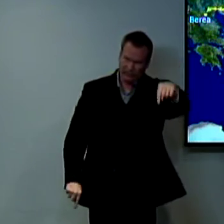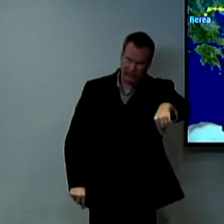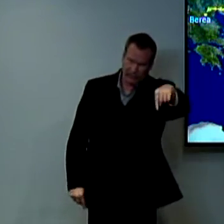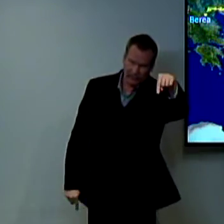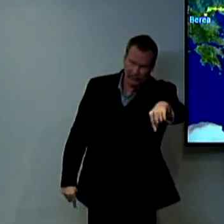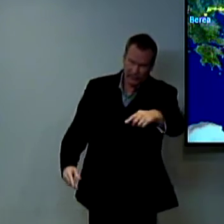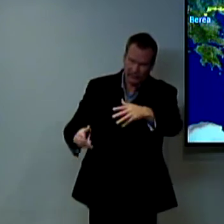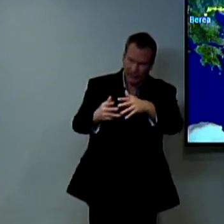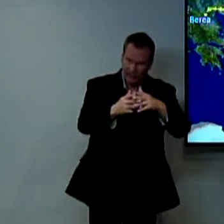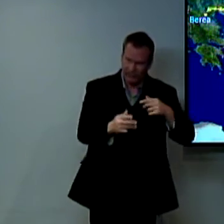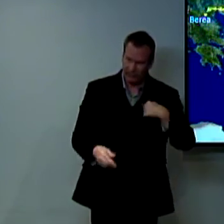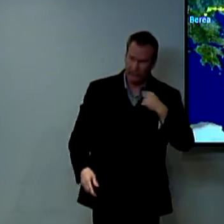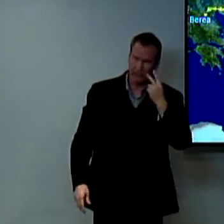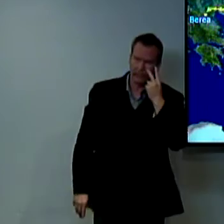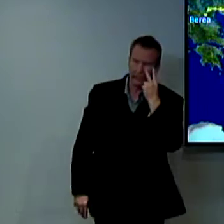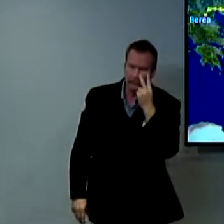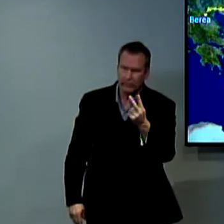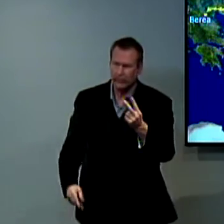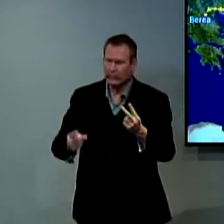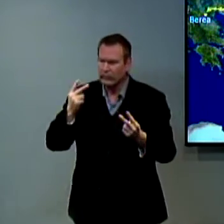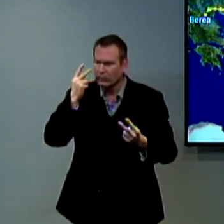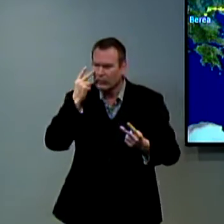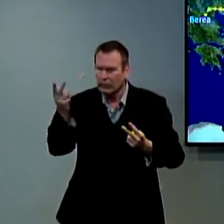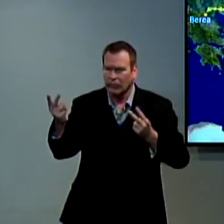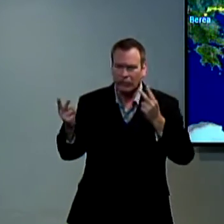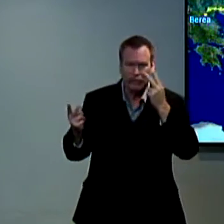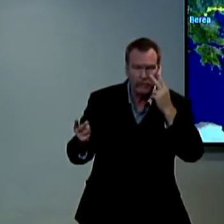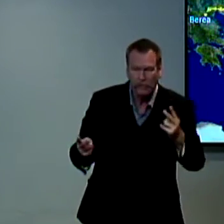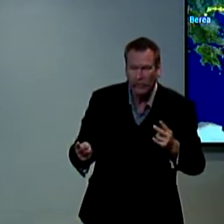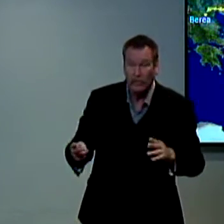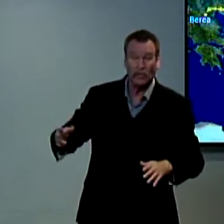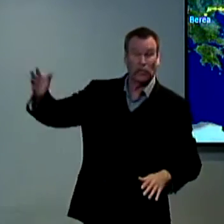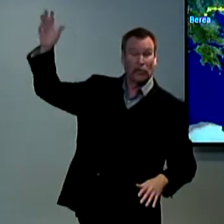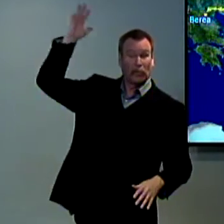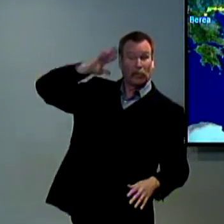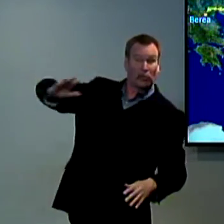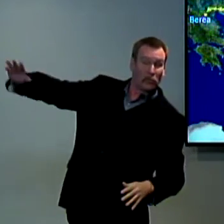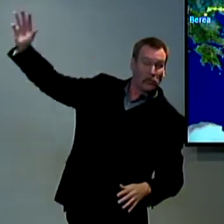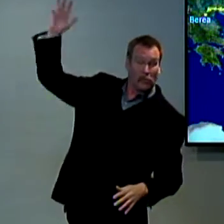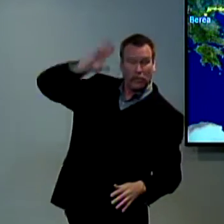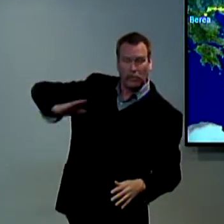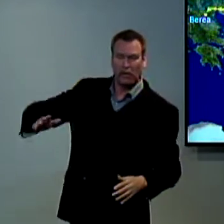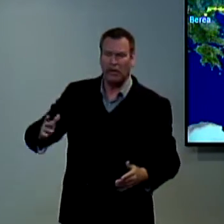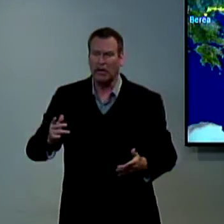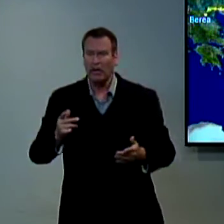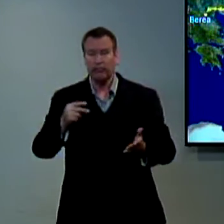it happens in this country I've seen it years back